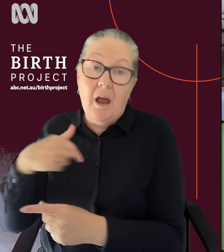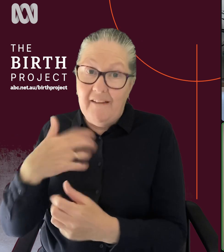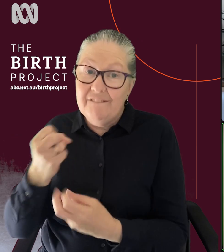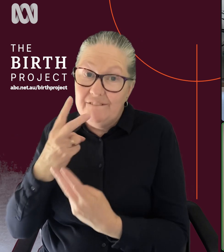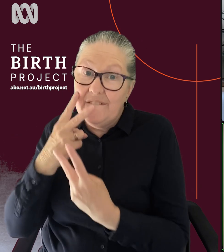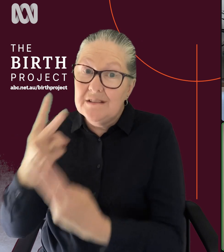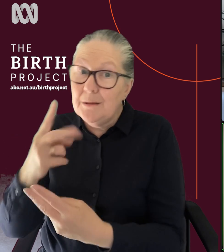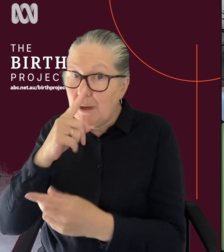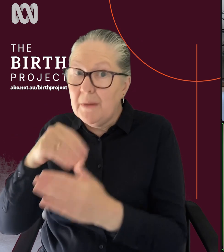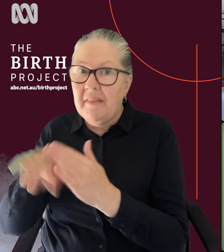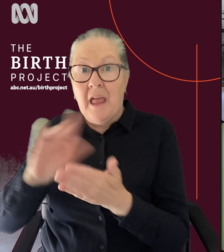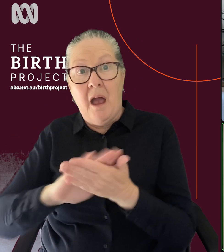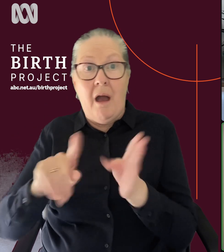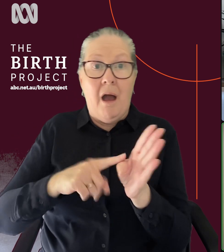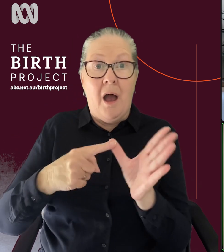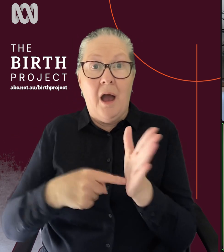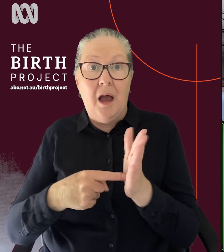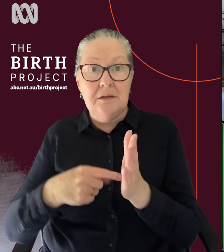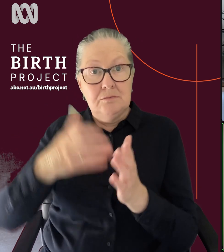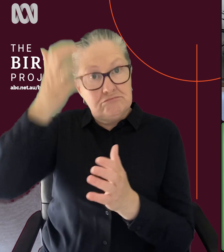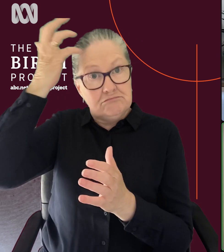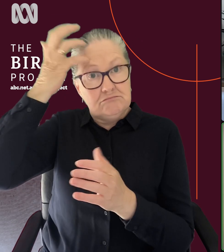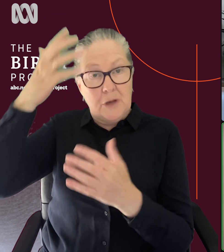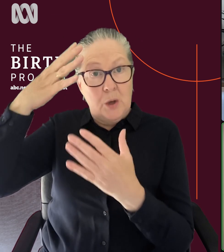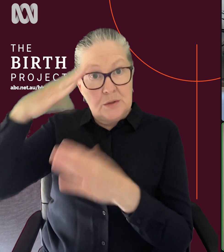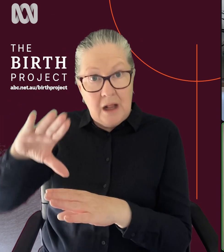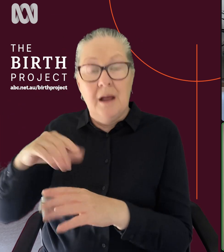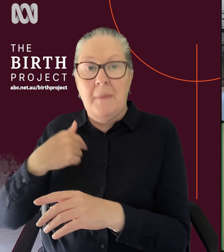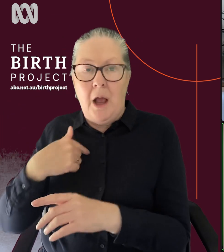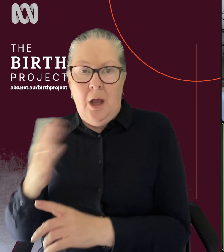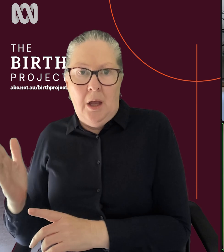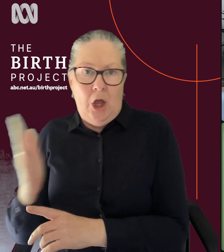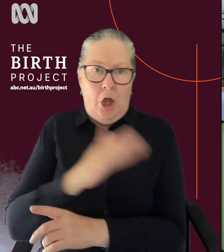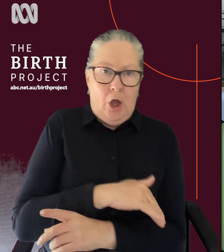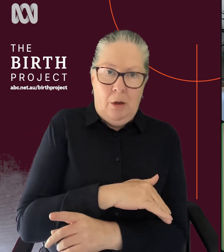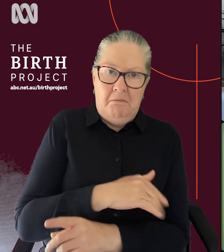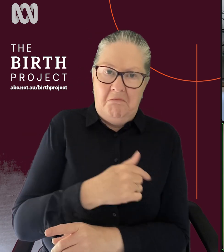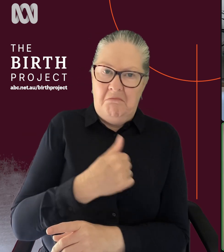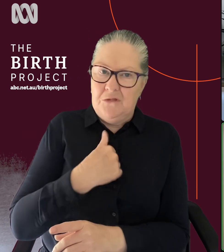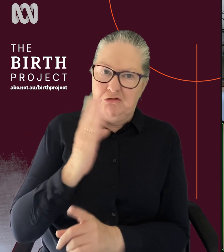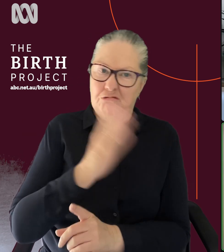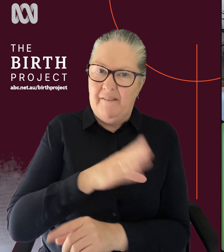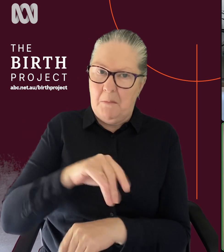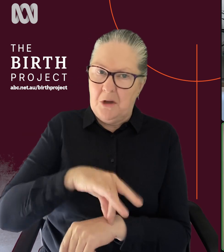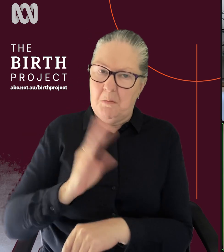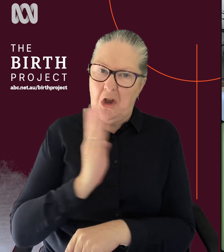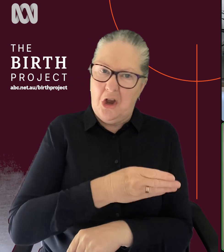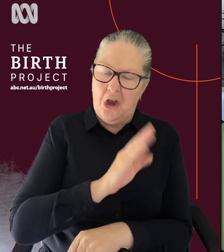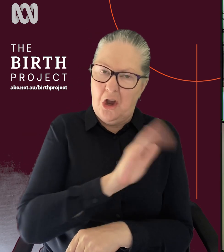I've been to visit friends in the Hyatt and things like that. It's very nice. But I came straight home to toddlers and right back into it. I was